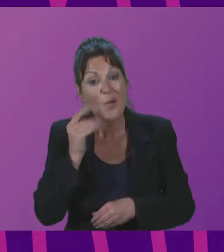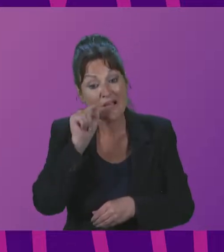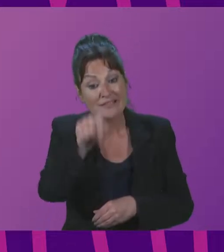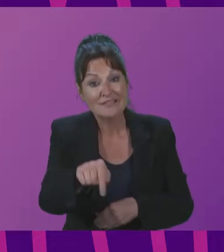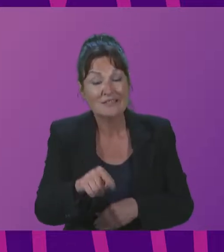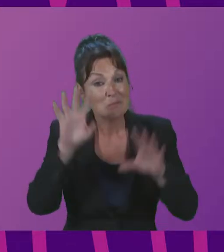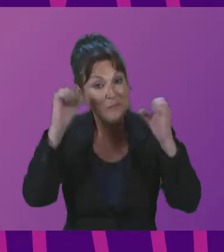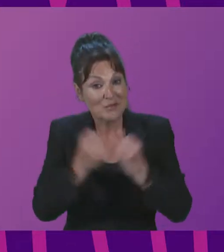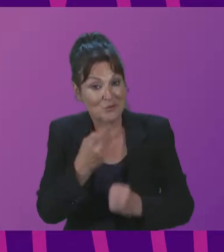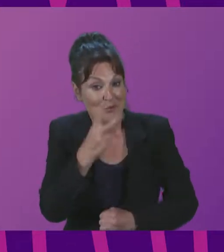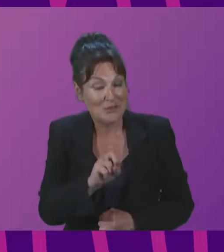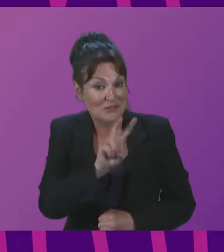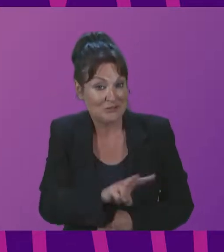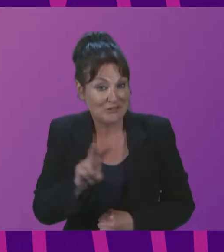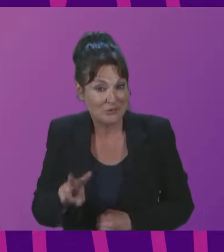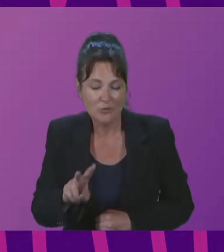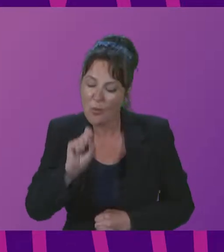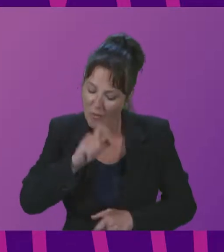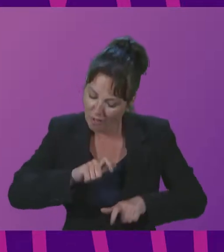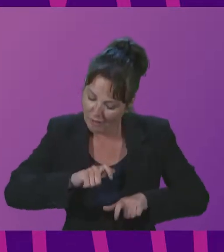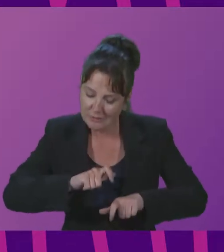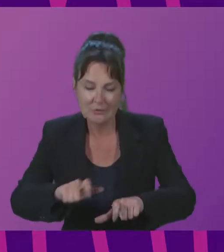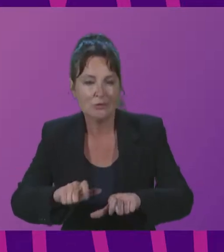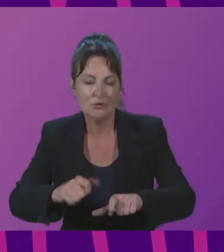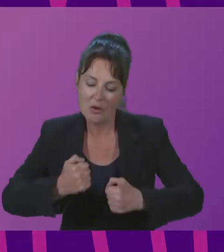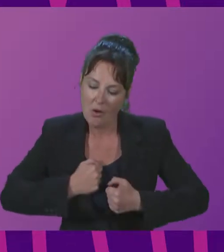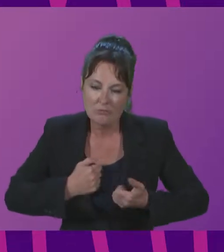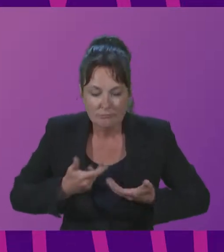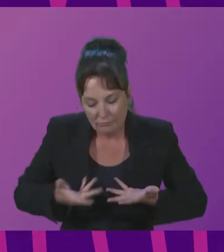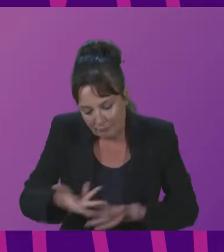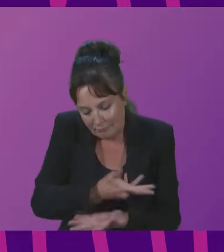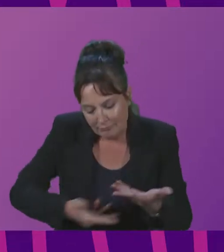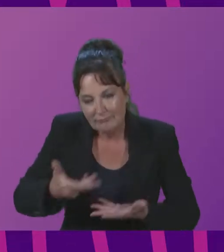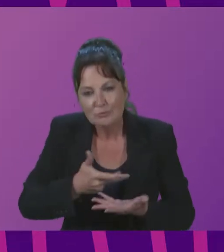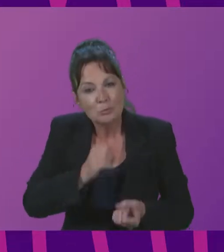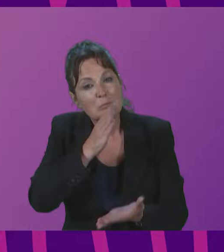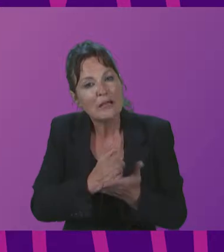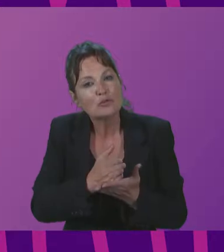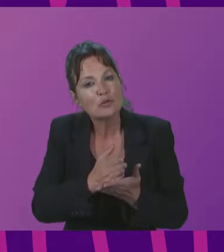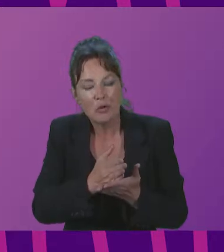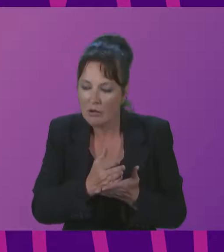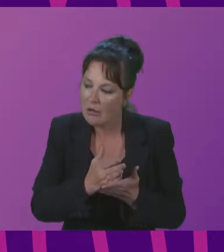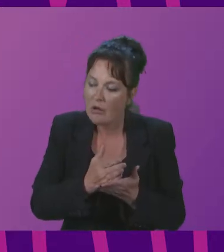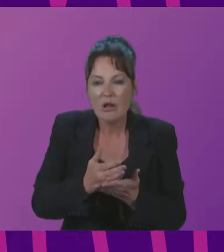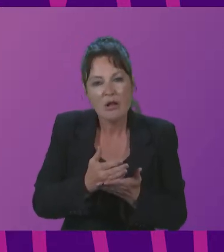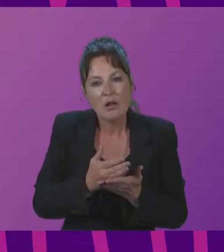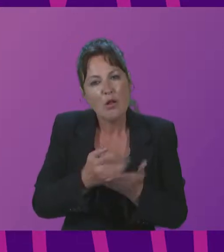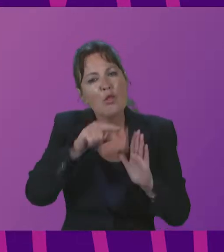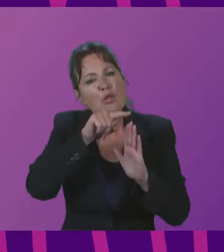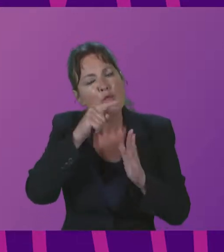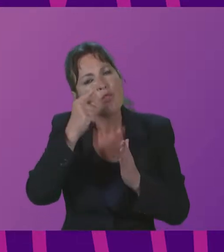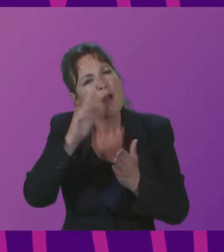where we will continue our shared effort to harness the role of culture in shaping a more peaceful,